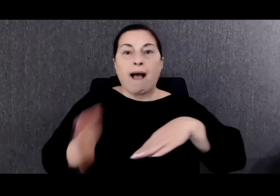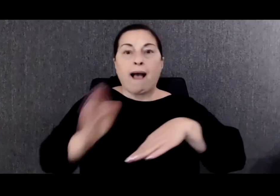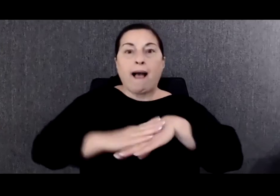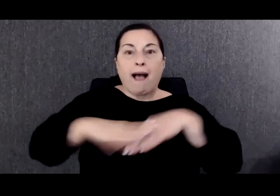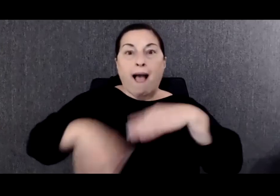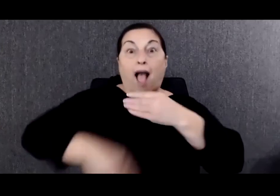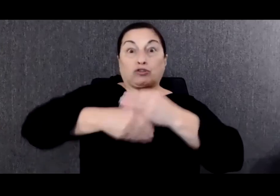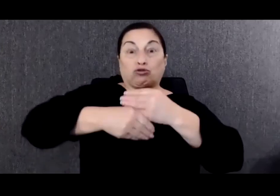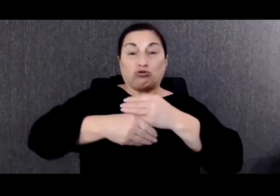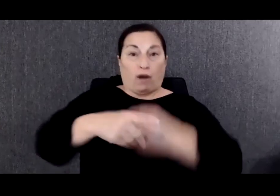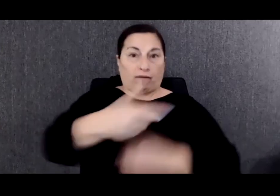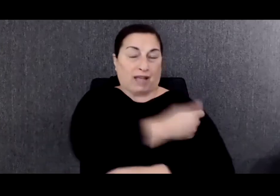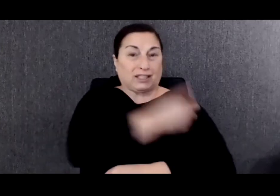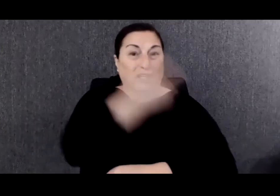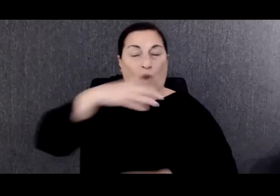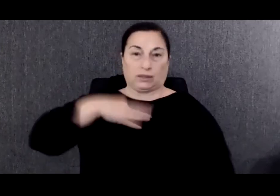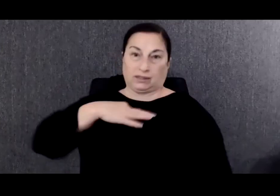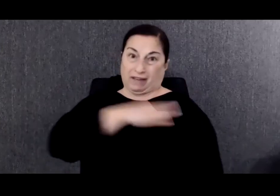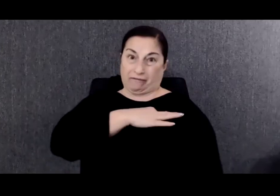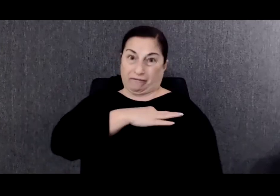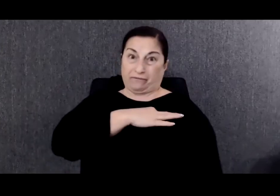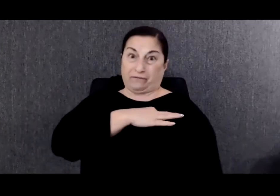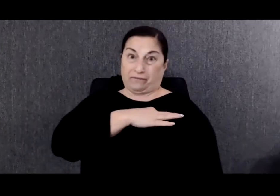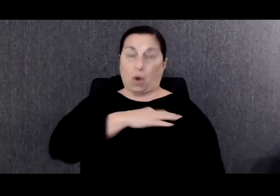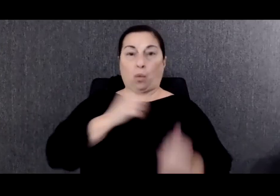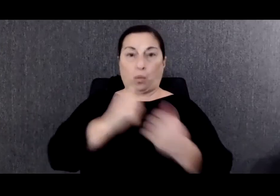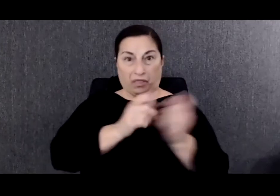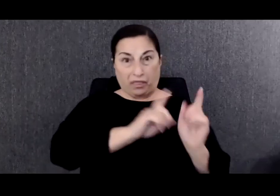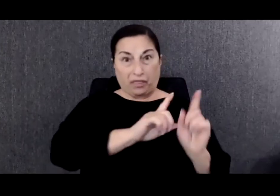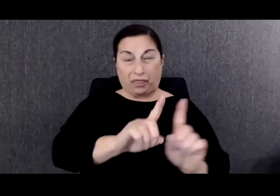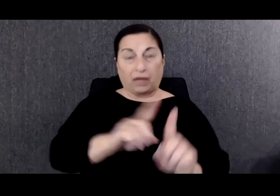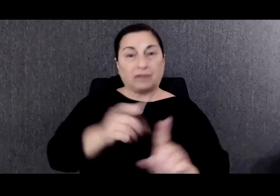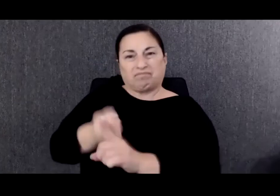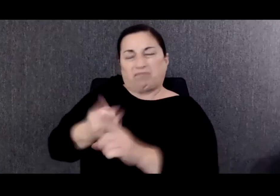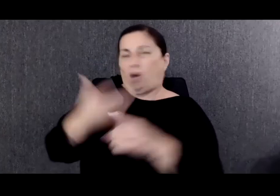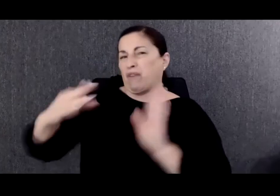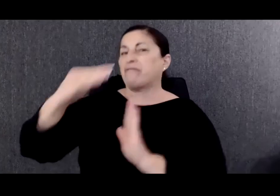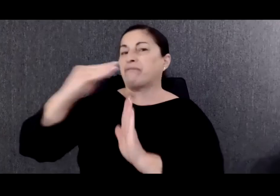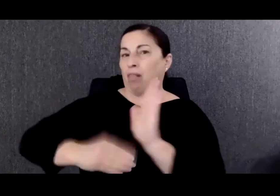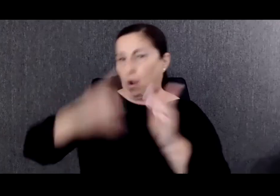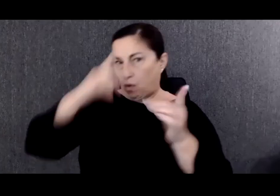the individuals who have already consented to the vaccine.